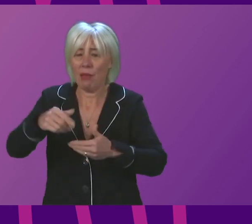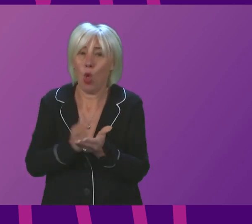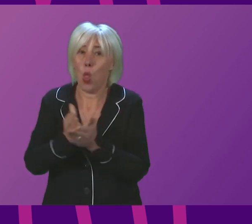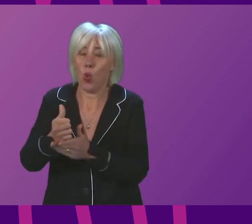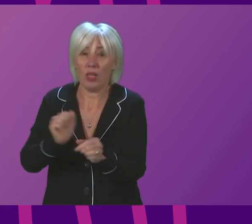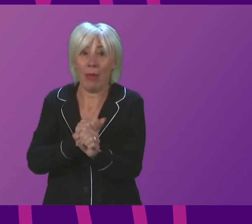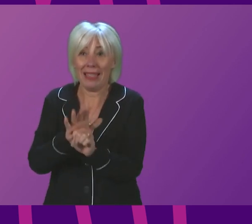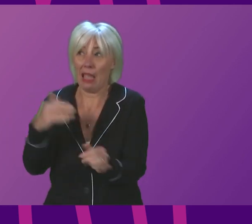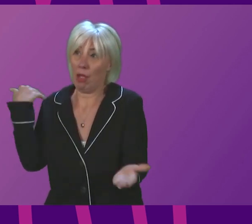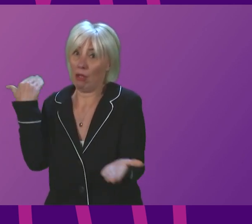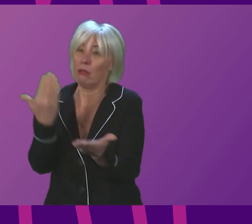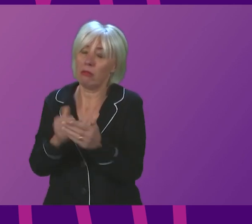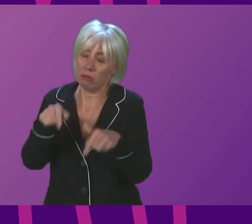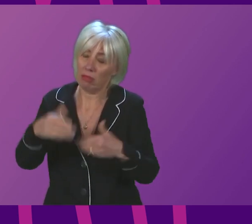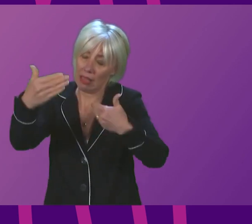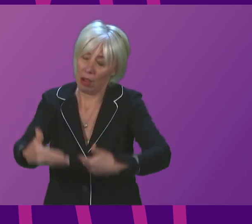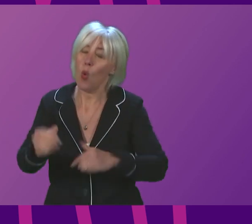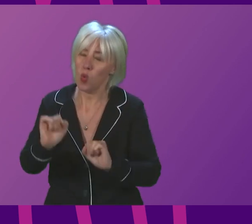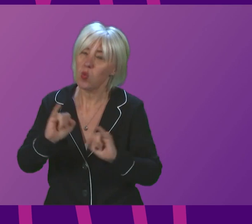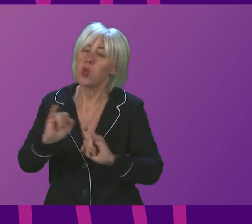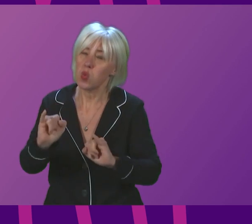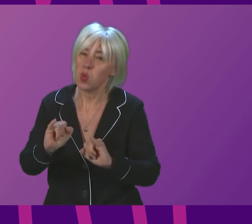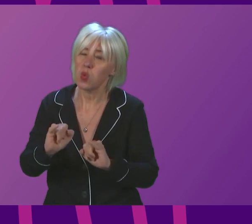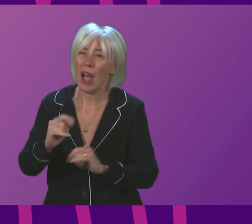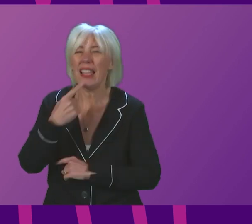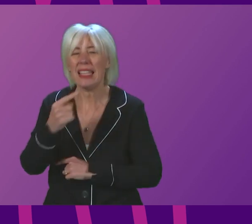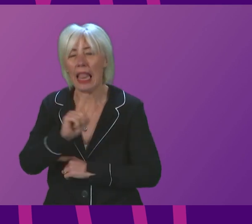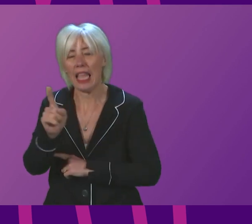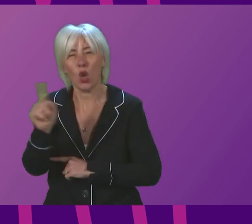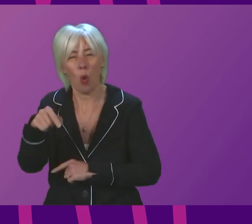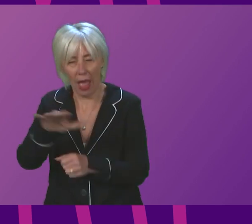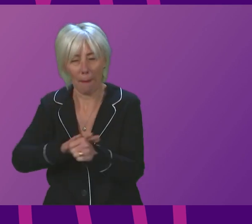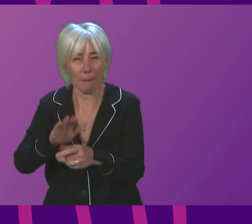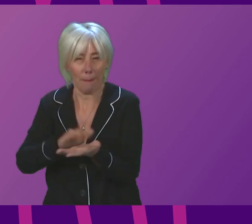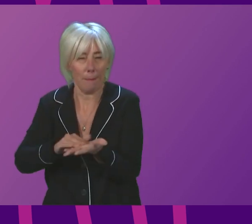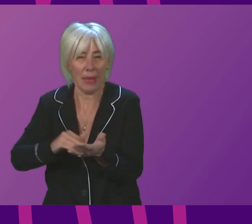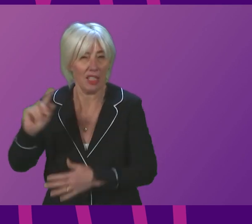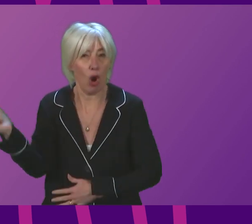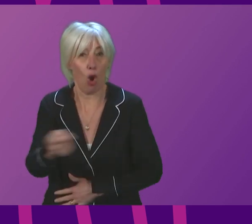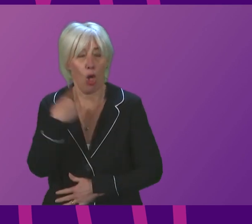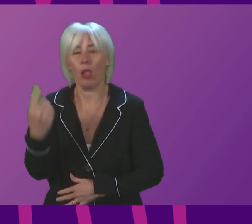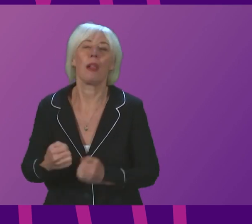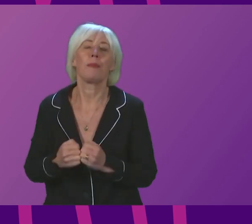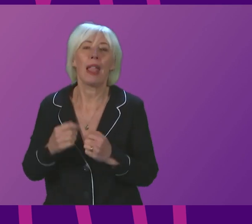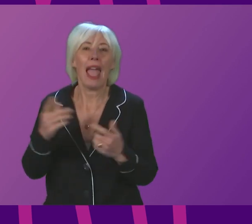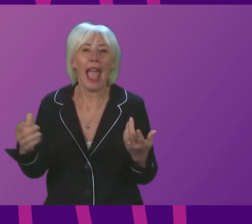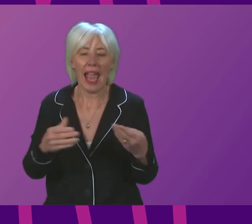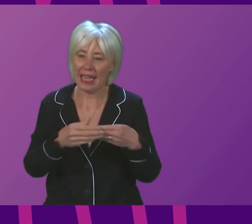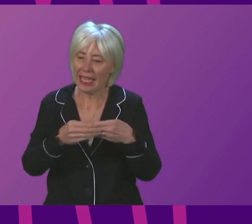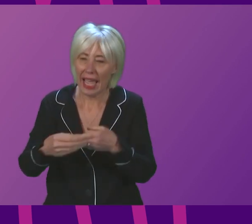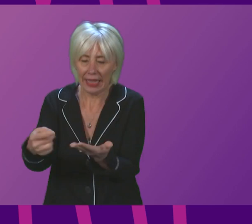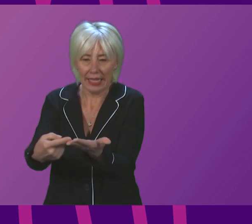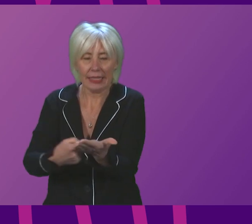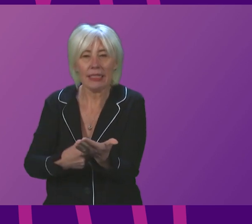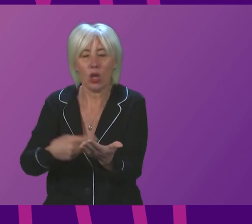will talk shortly about what that means for all of us. But firstly, let me outline the principles that will guide any decisions government